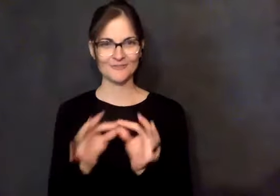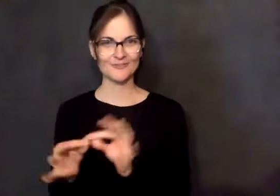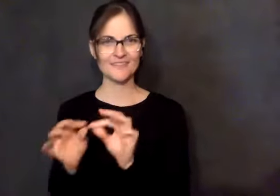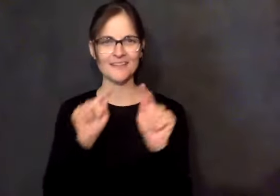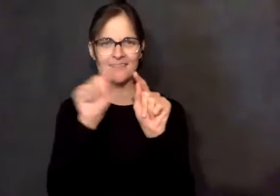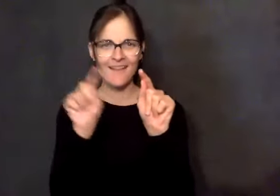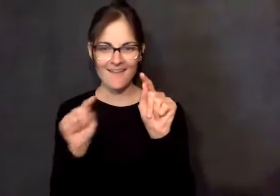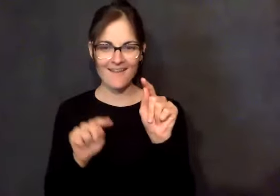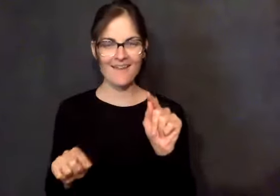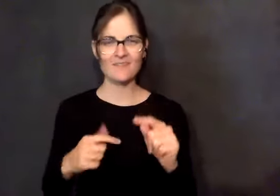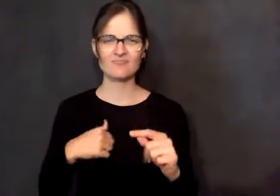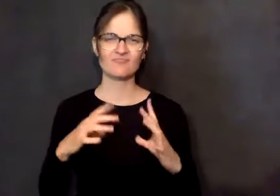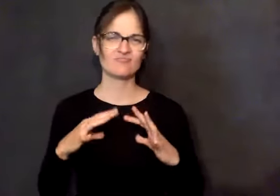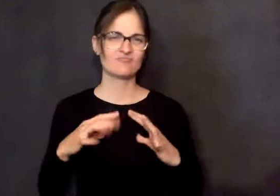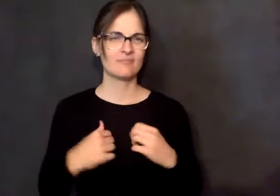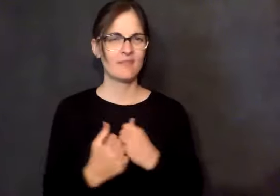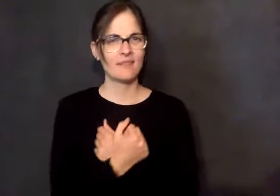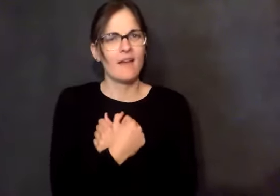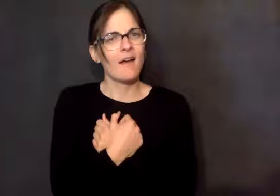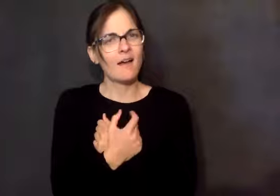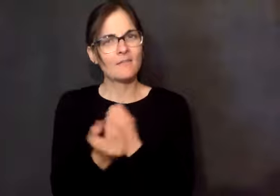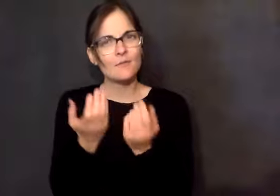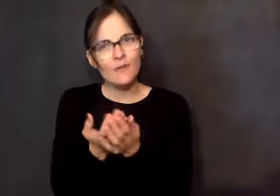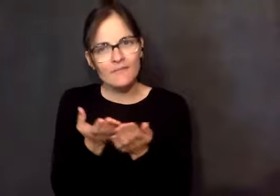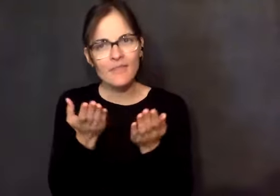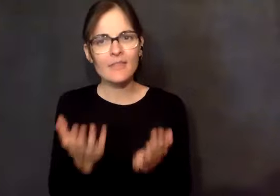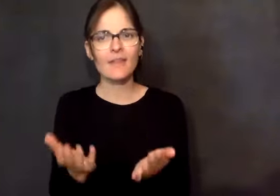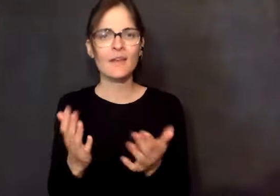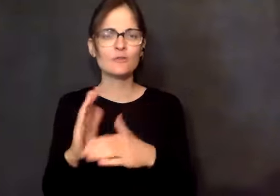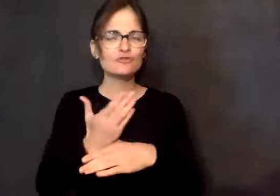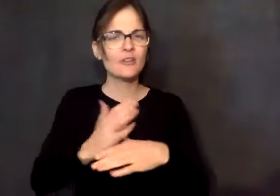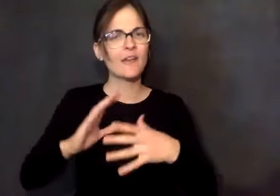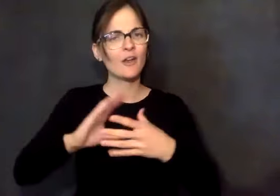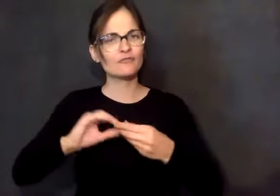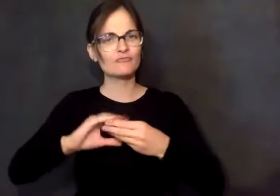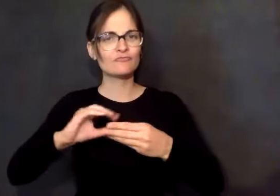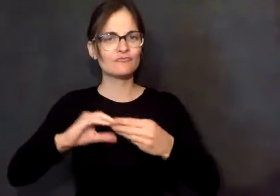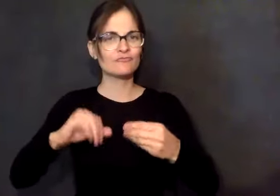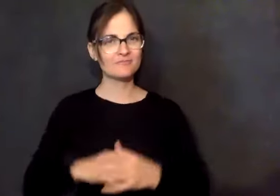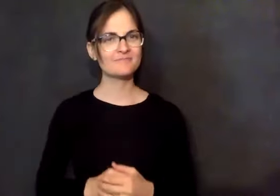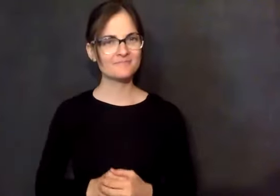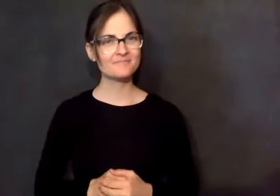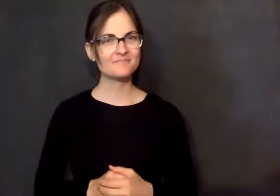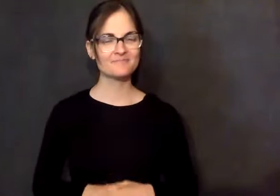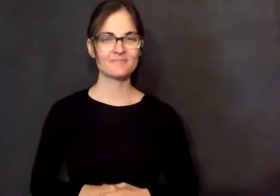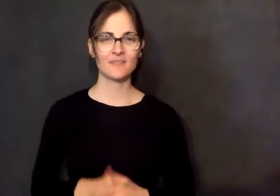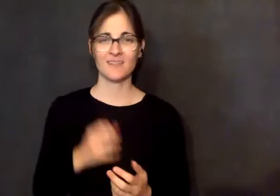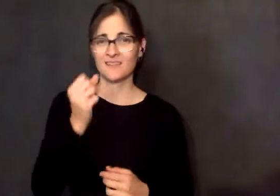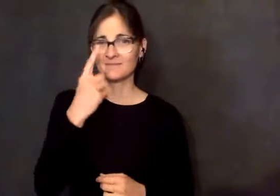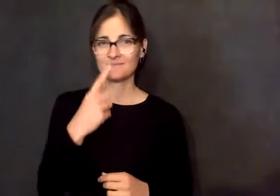lovely for all of us to get together. I love it to share. my gratitude, I hope my words can